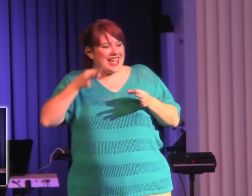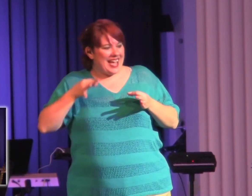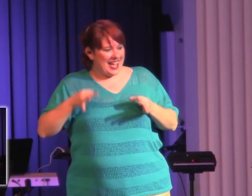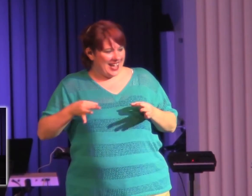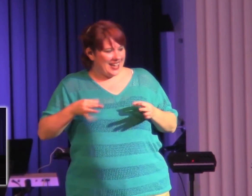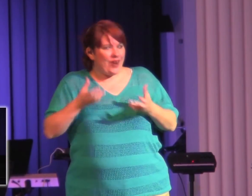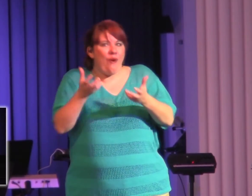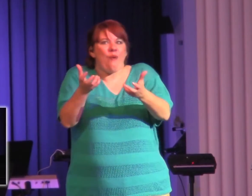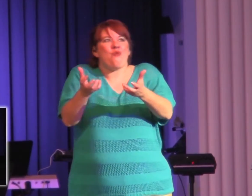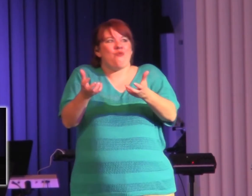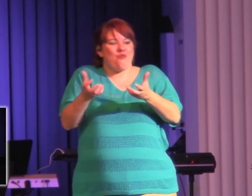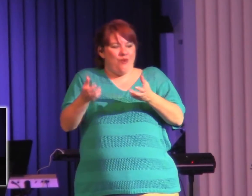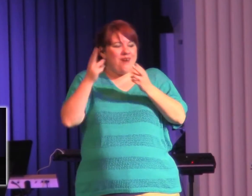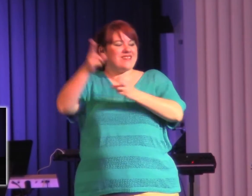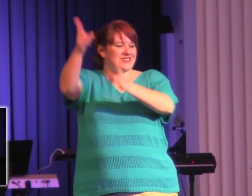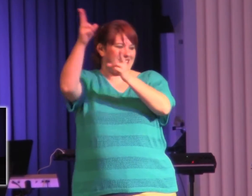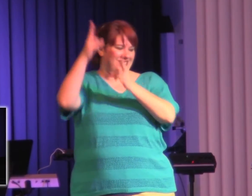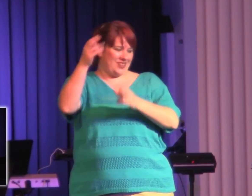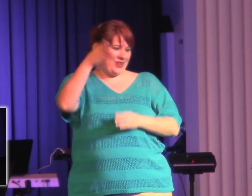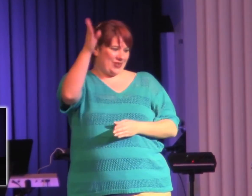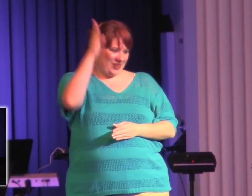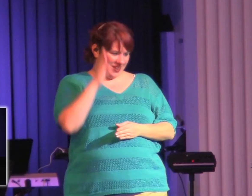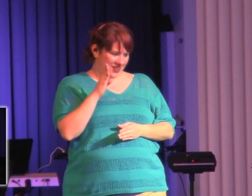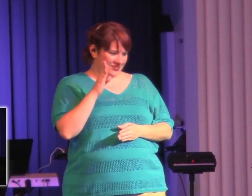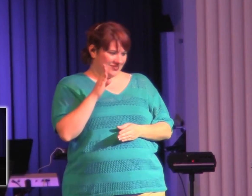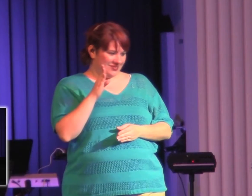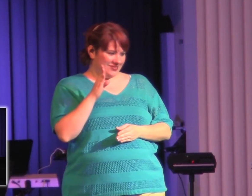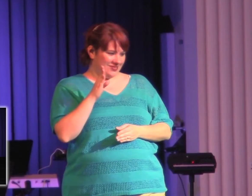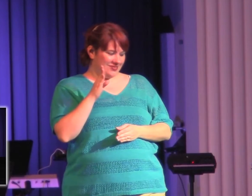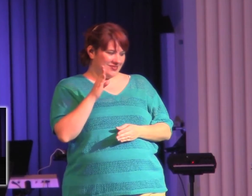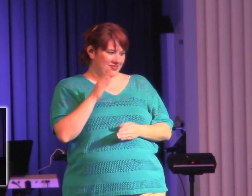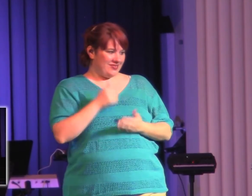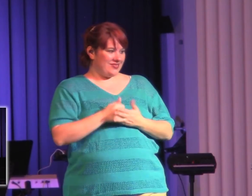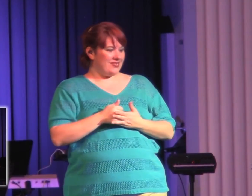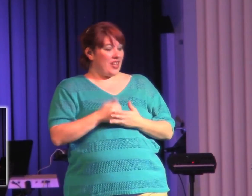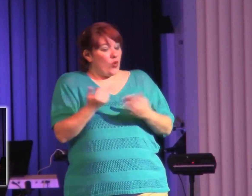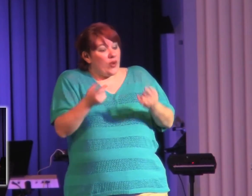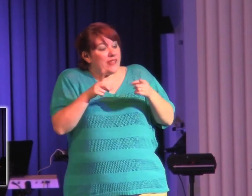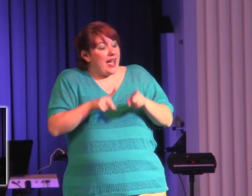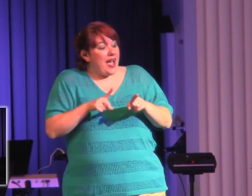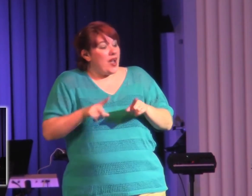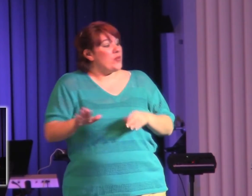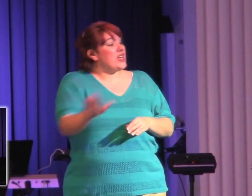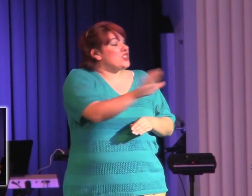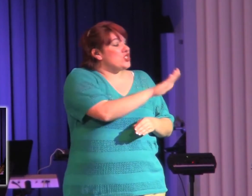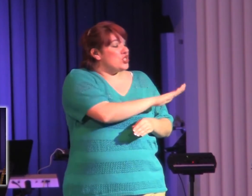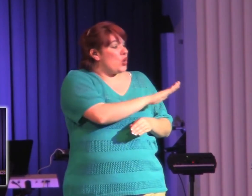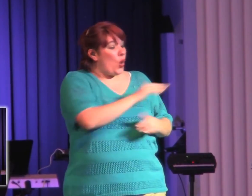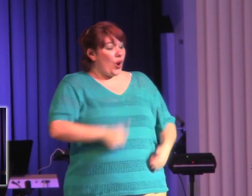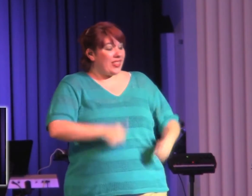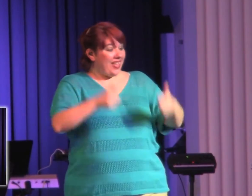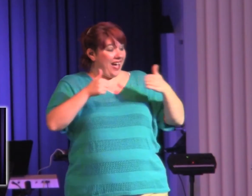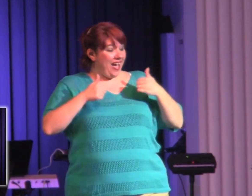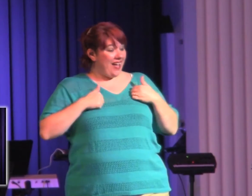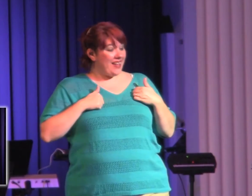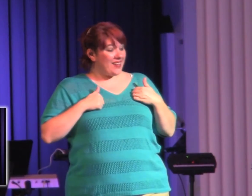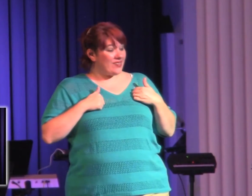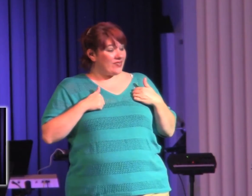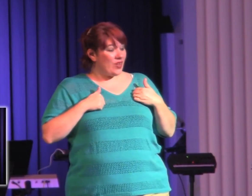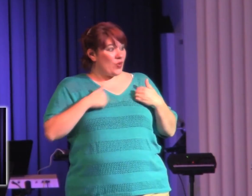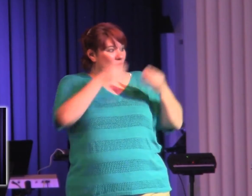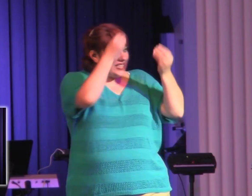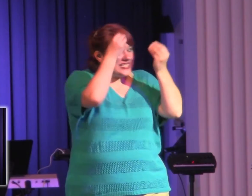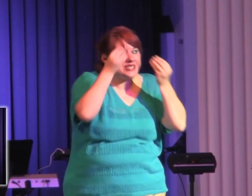it's going to be a radiant, radiant message to a world that is lost and dying and literally